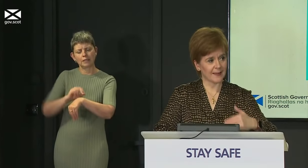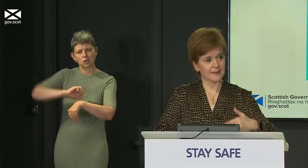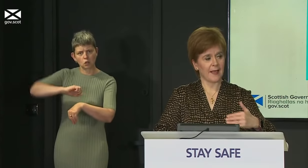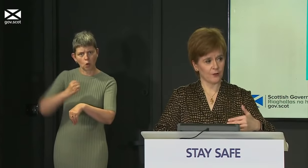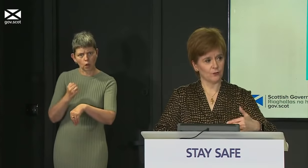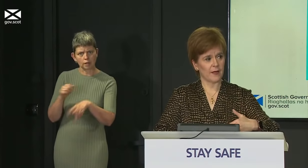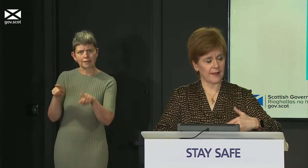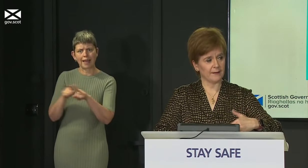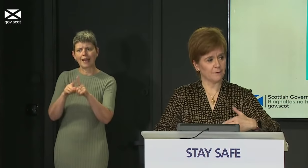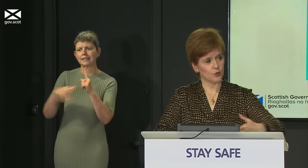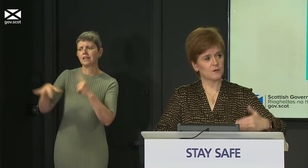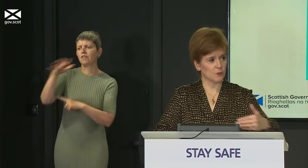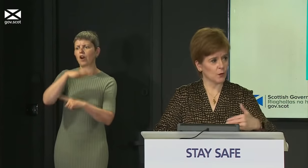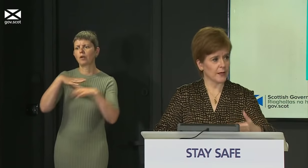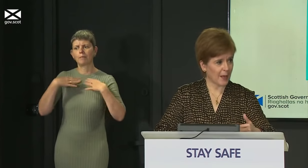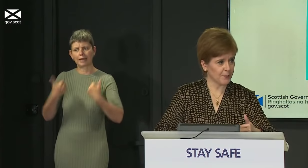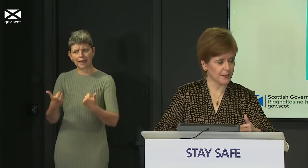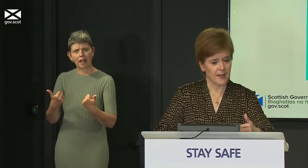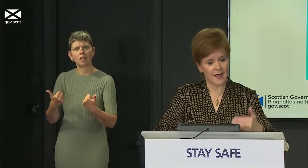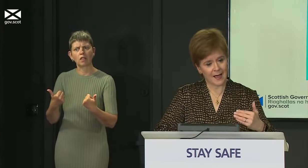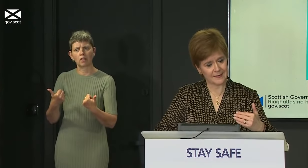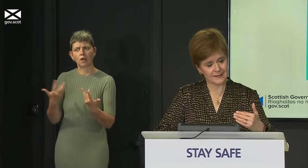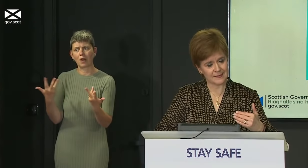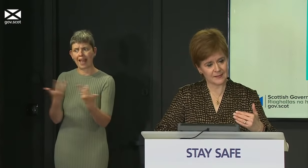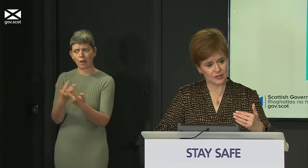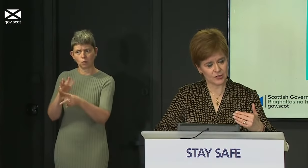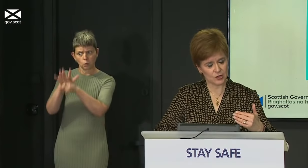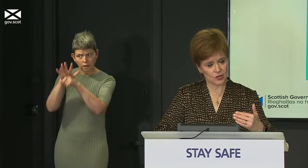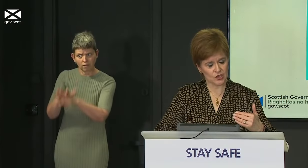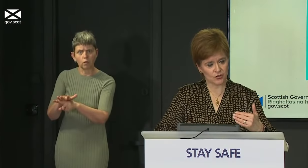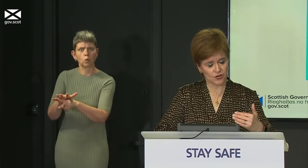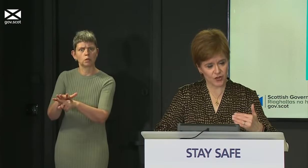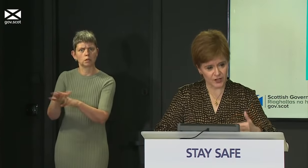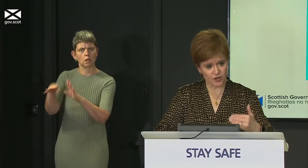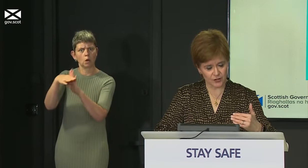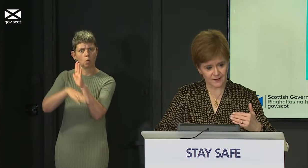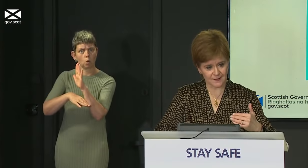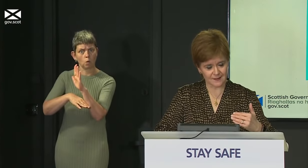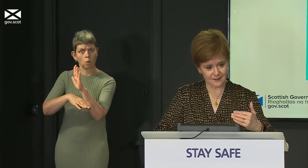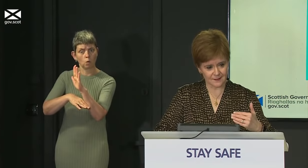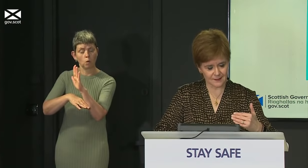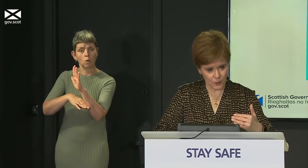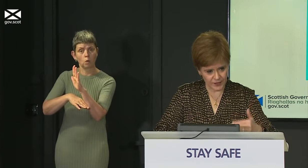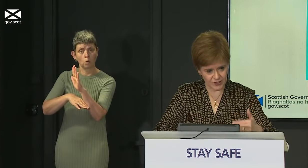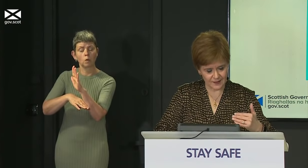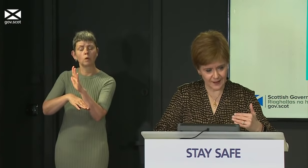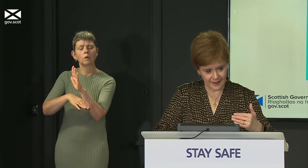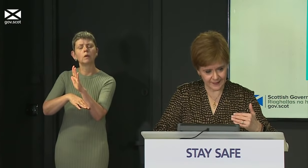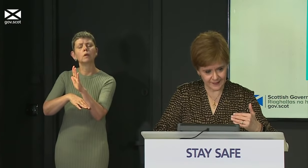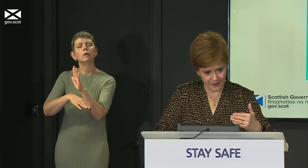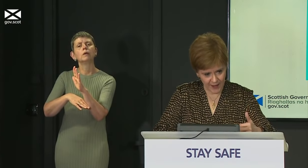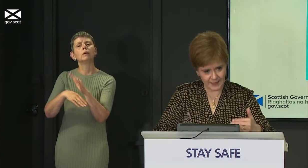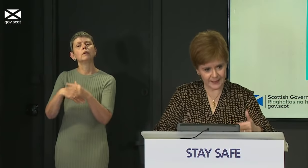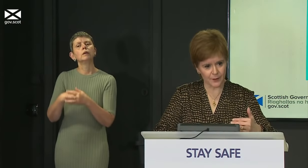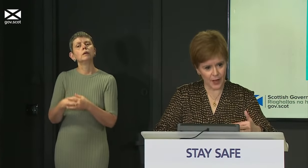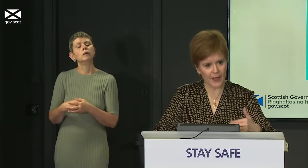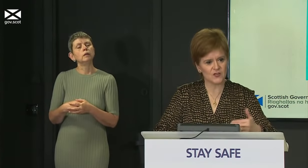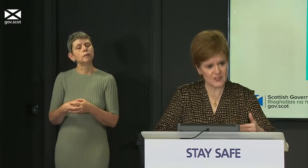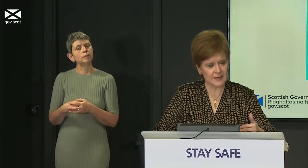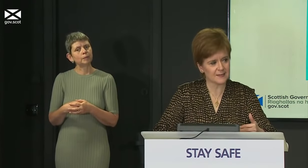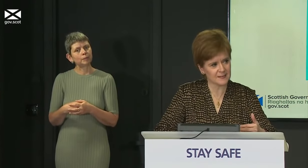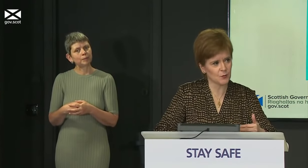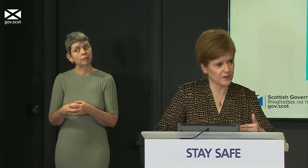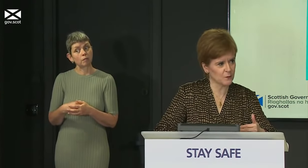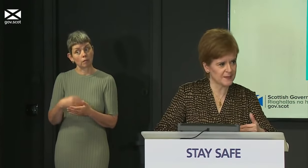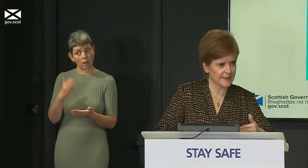about exactly how enforcement will happen. And to address your question directly about